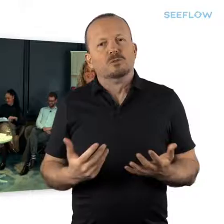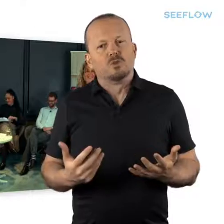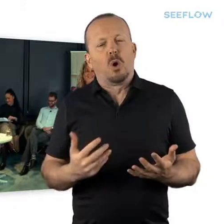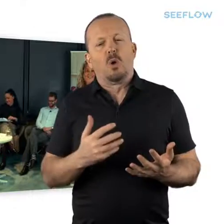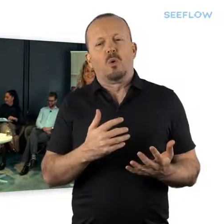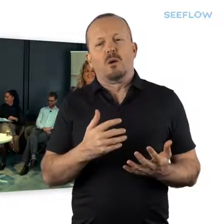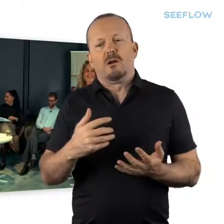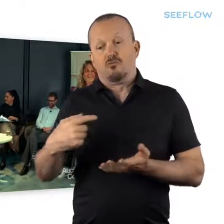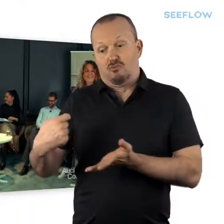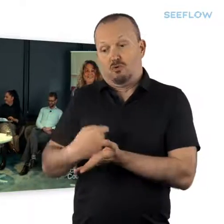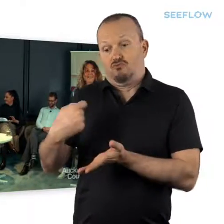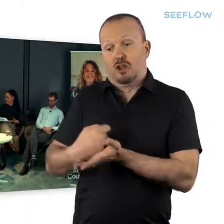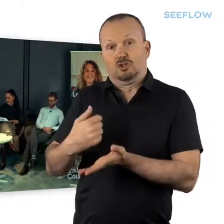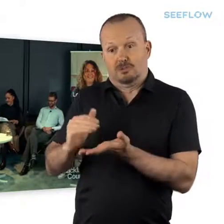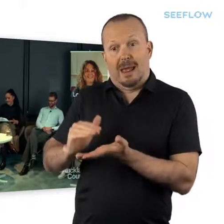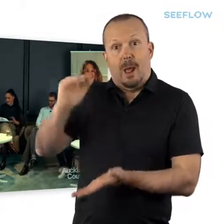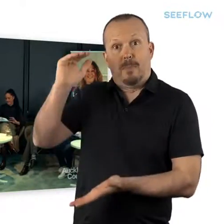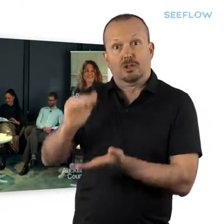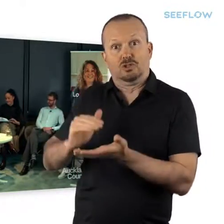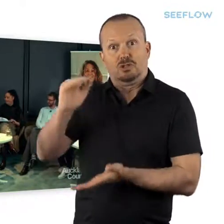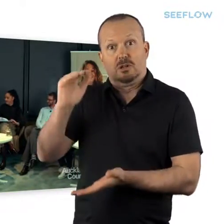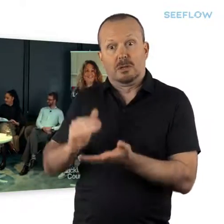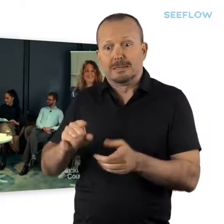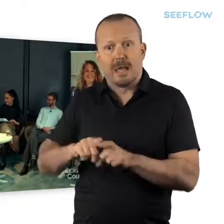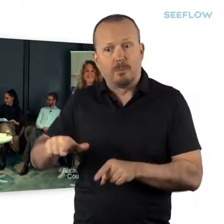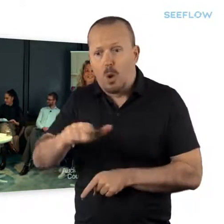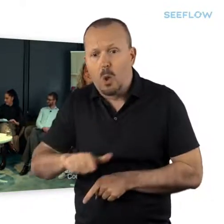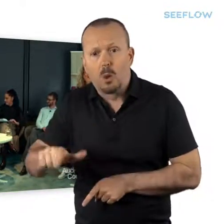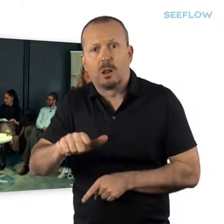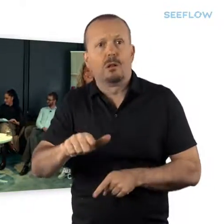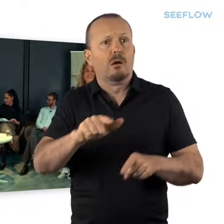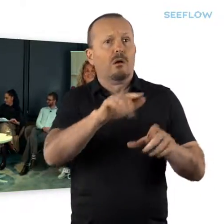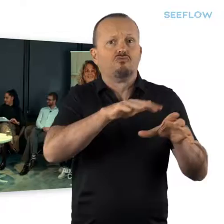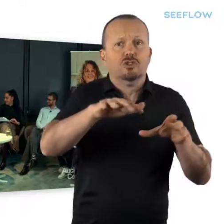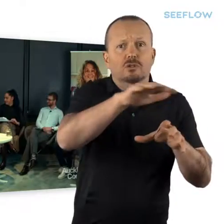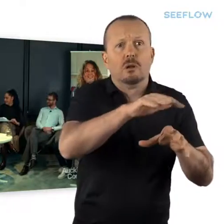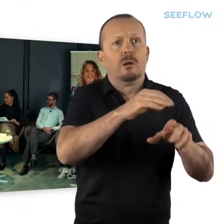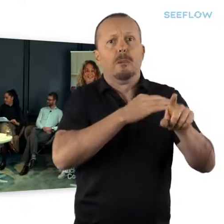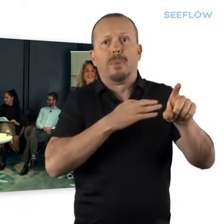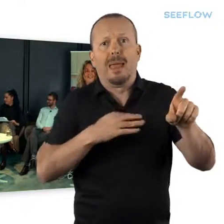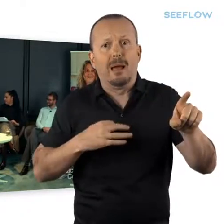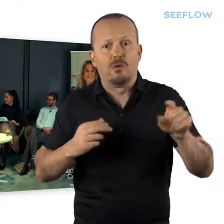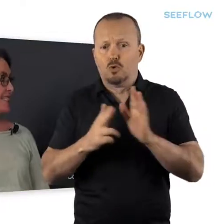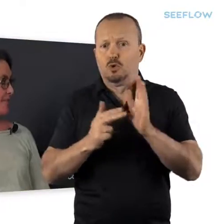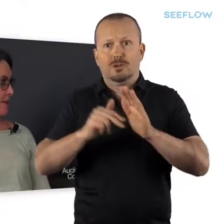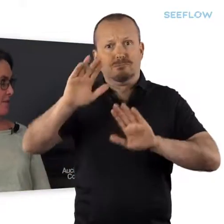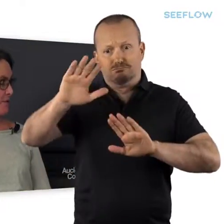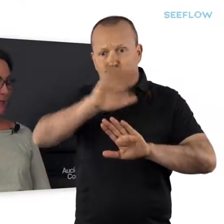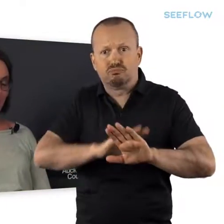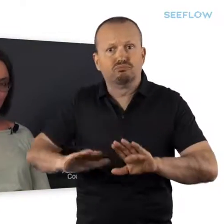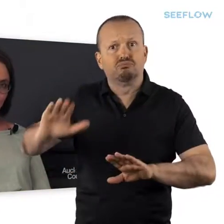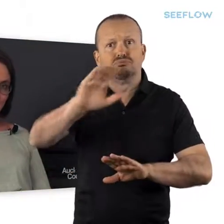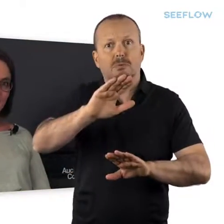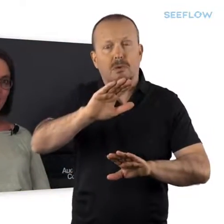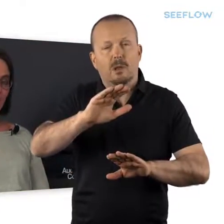So the remuneration for all elected members, and that's true for local bodies all around New Zealand, is set by the